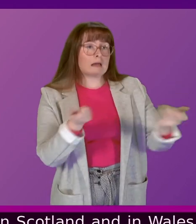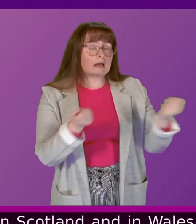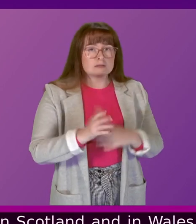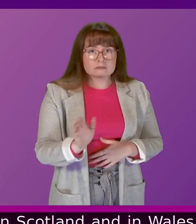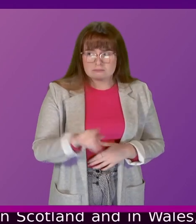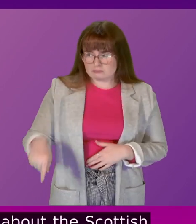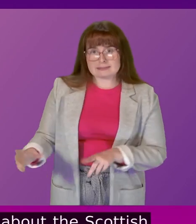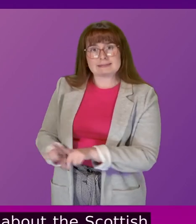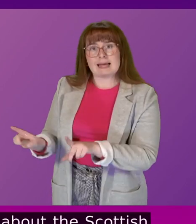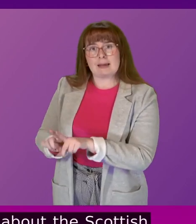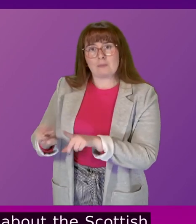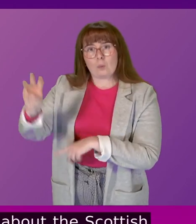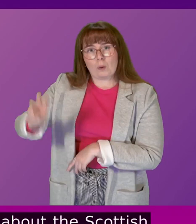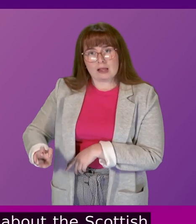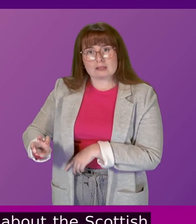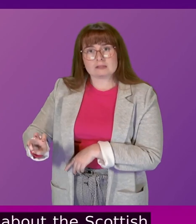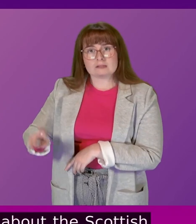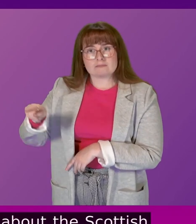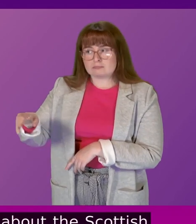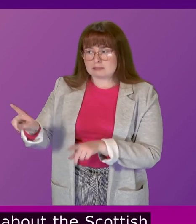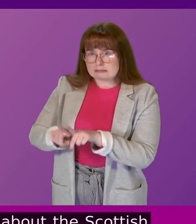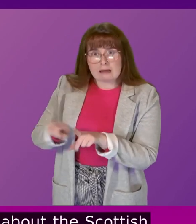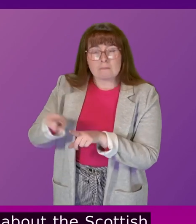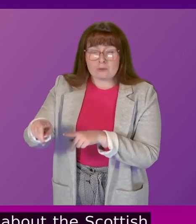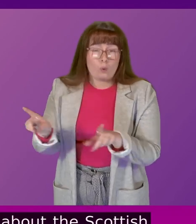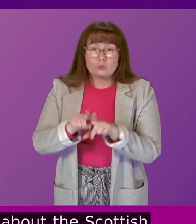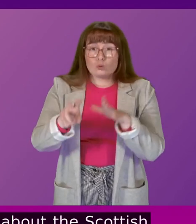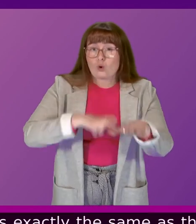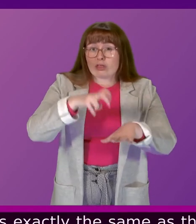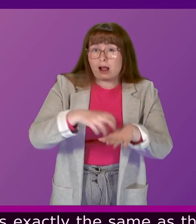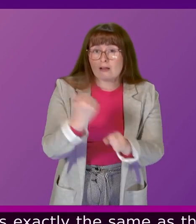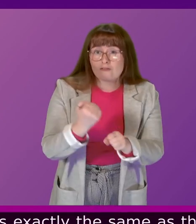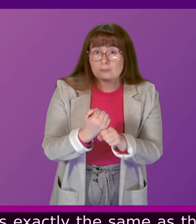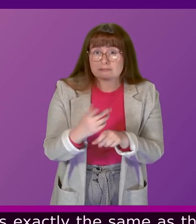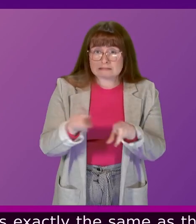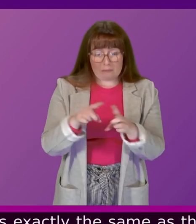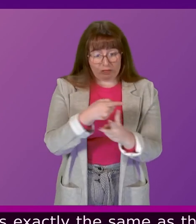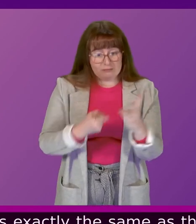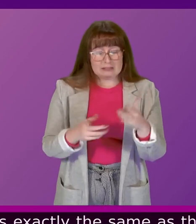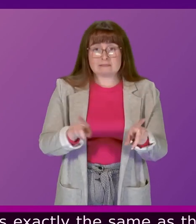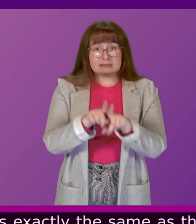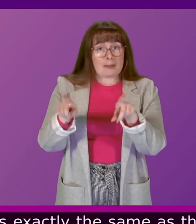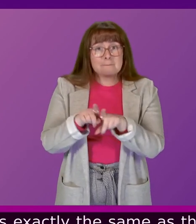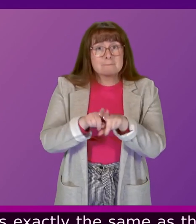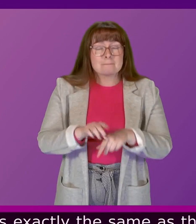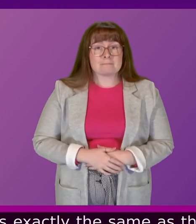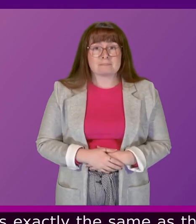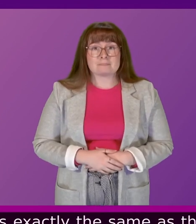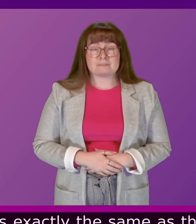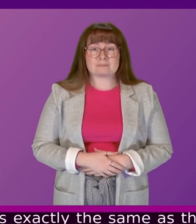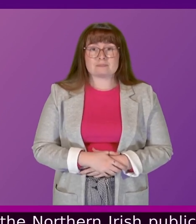it is exactly the same as the same Government and indeed the Northern Irish public services are facing the same